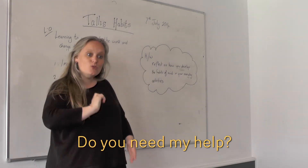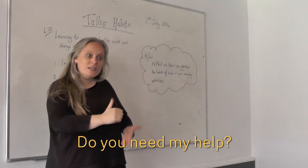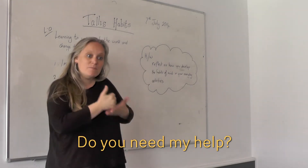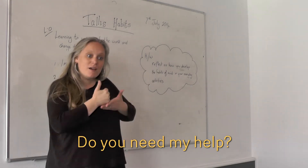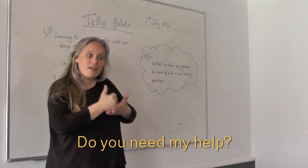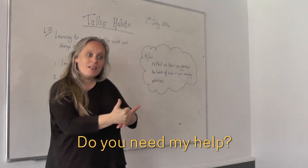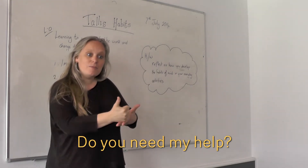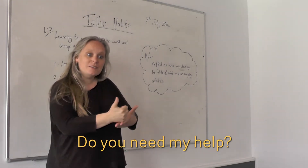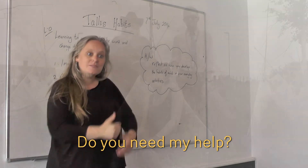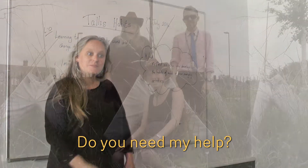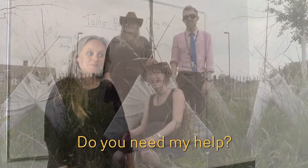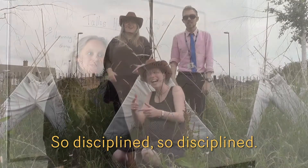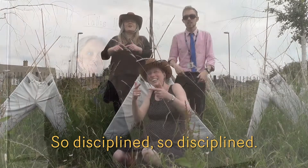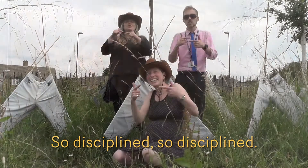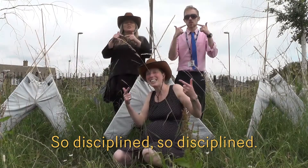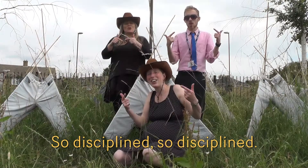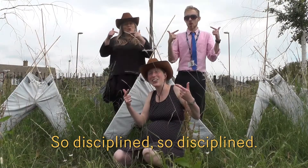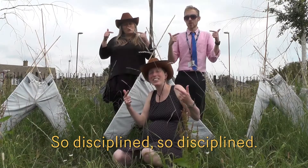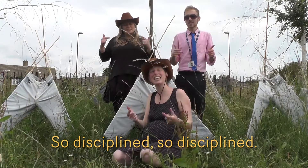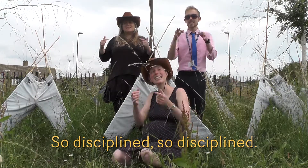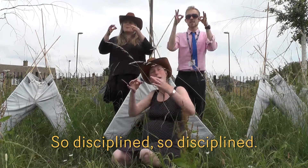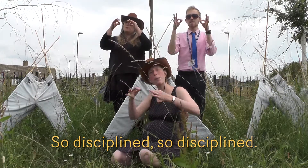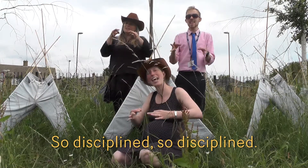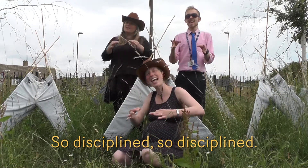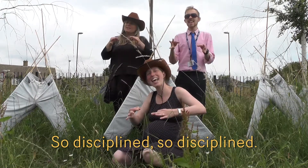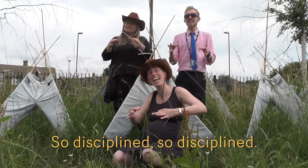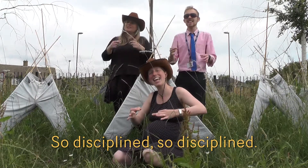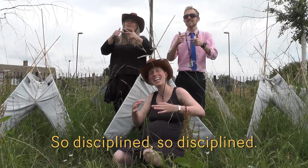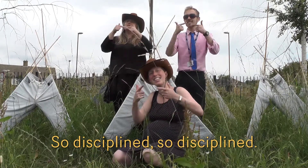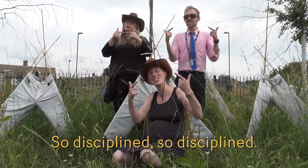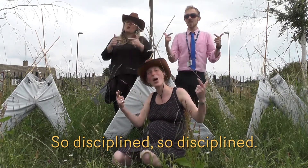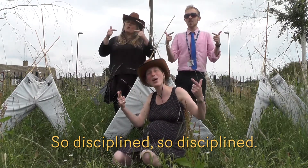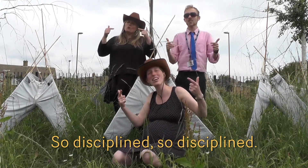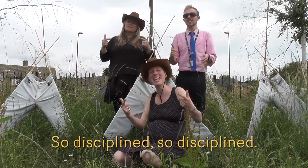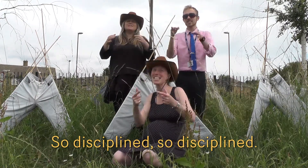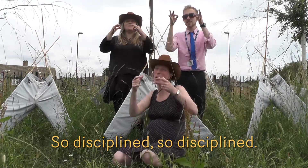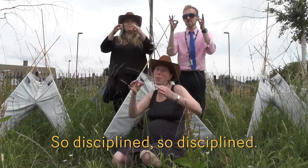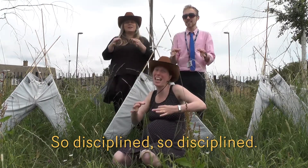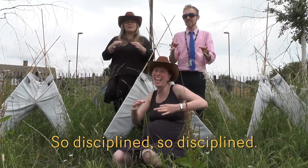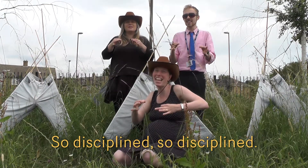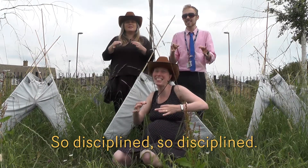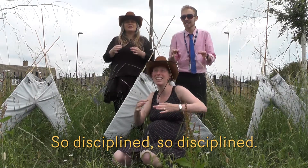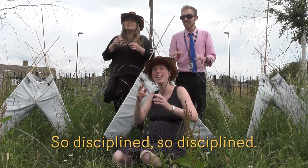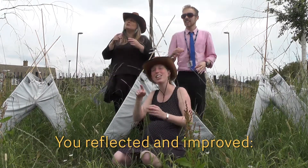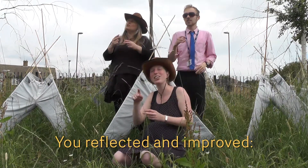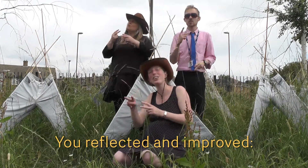you need my help? So disciplined, so disciplined, you